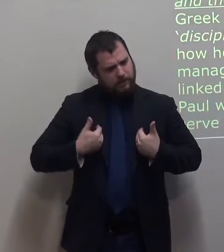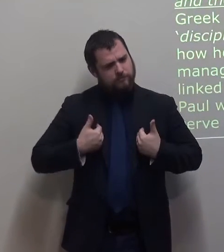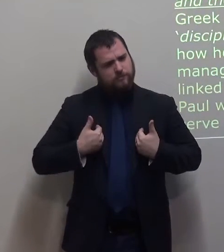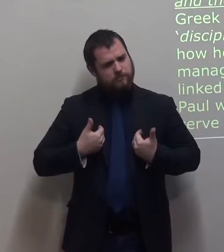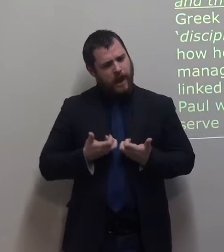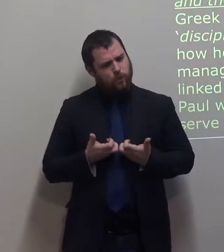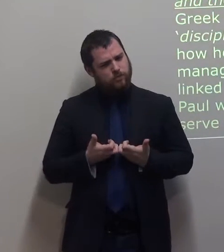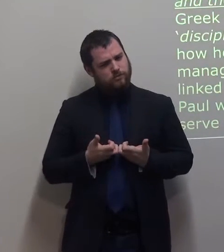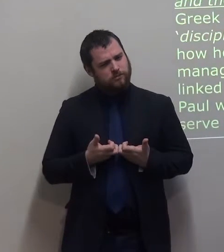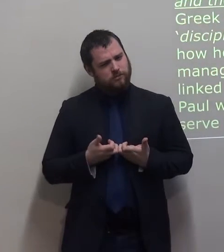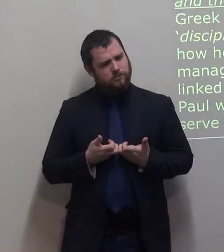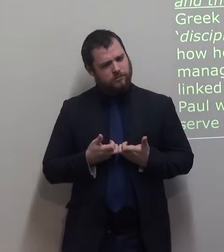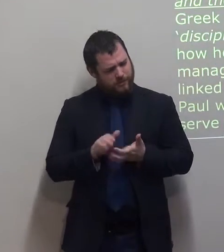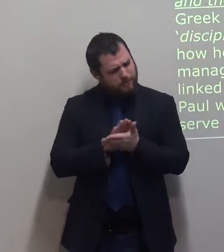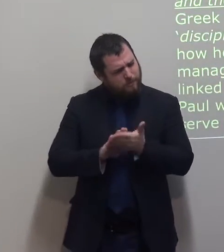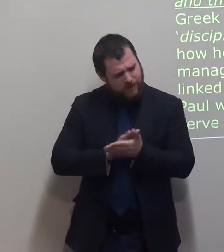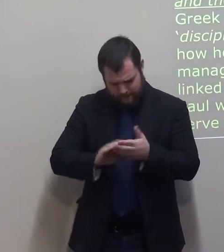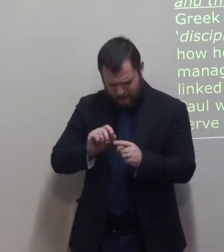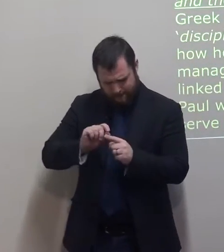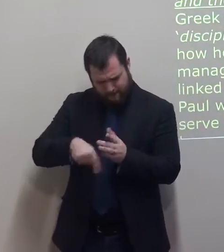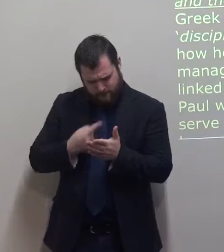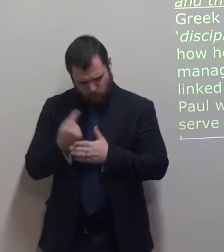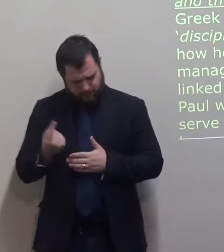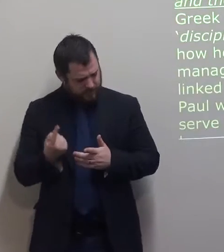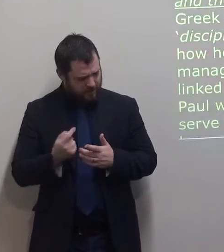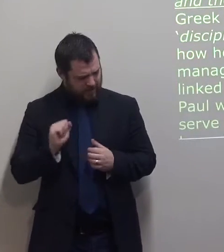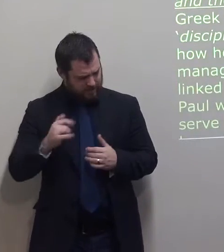Paul was talking about how he controlled his life and managed himself.